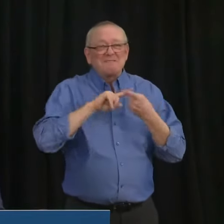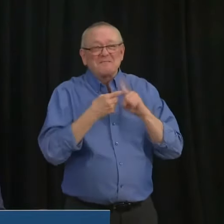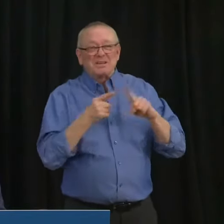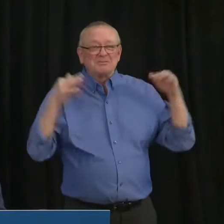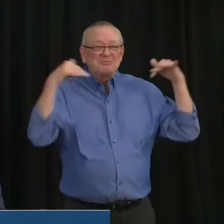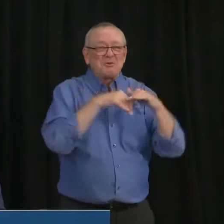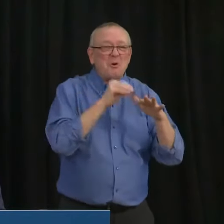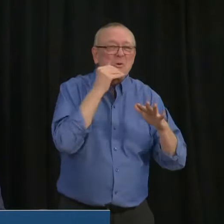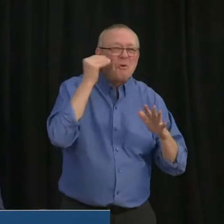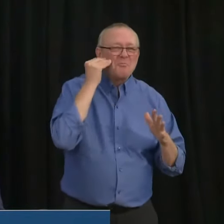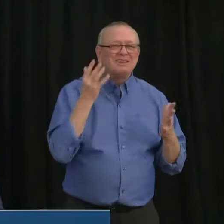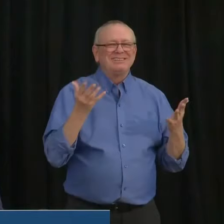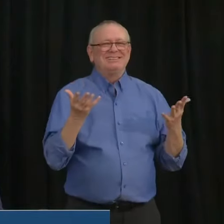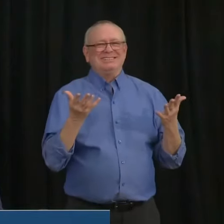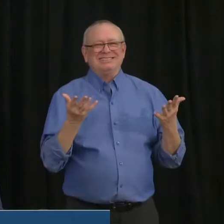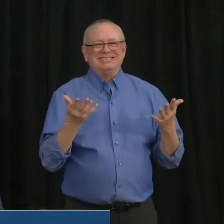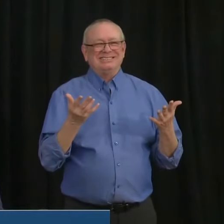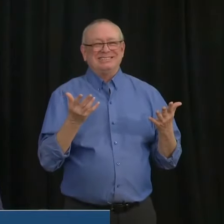is, um,